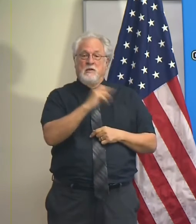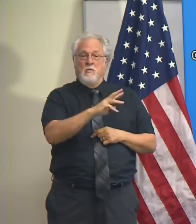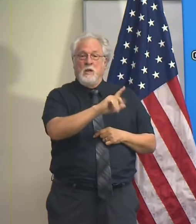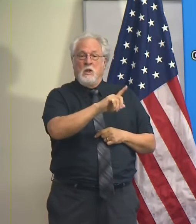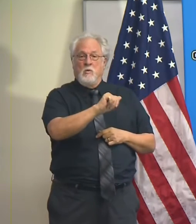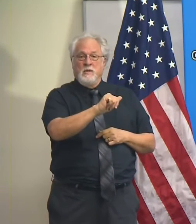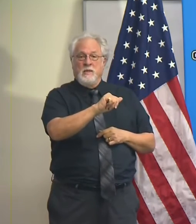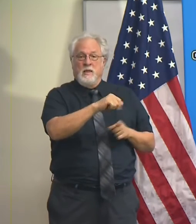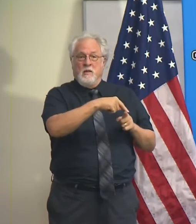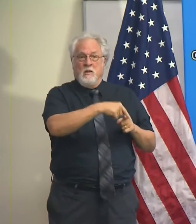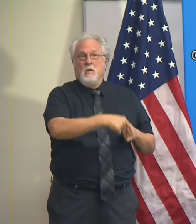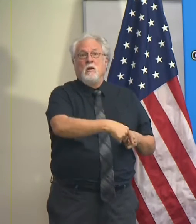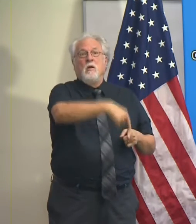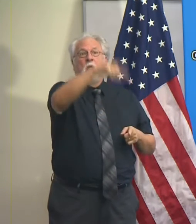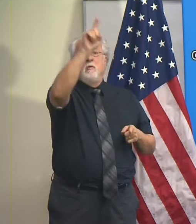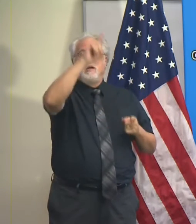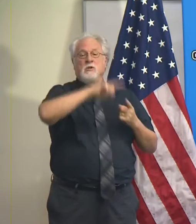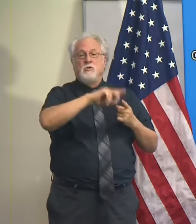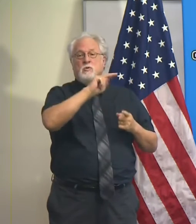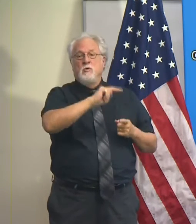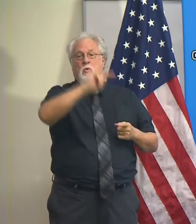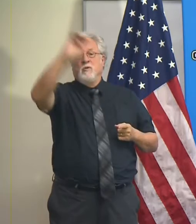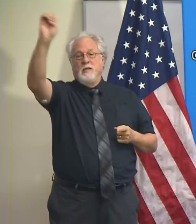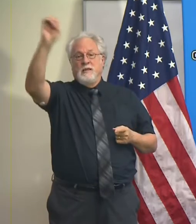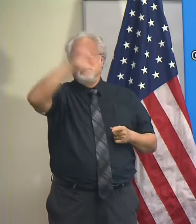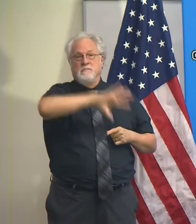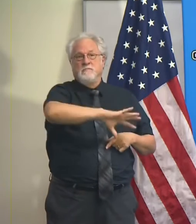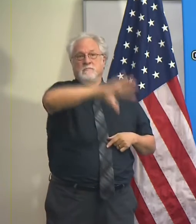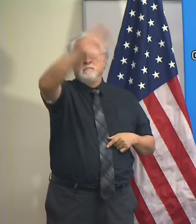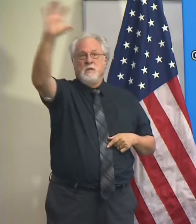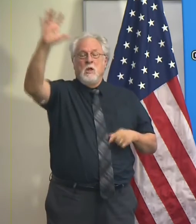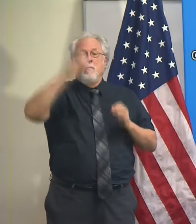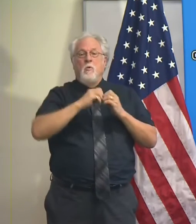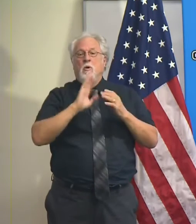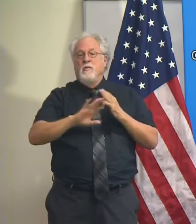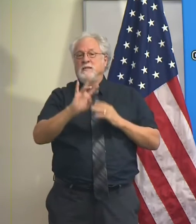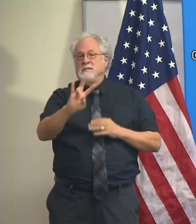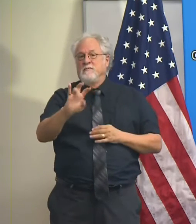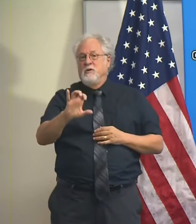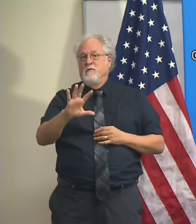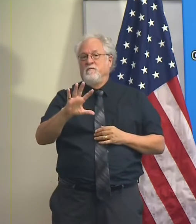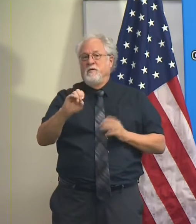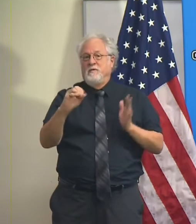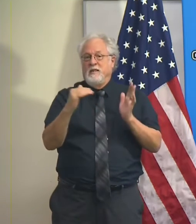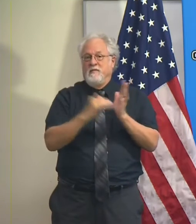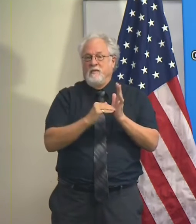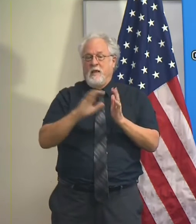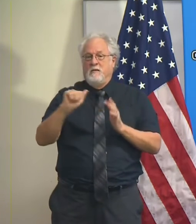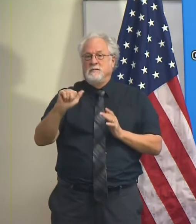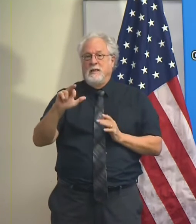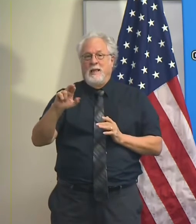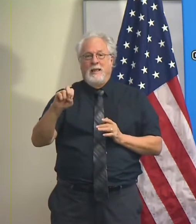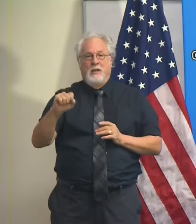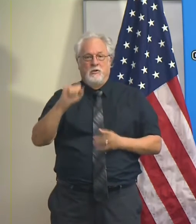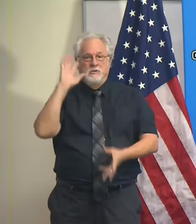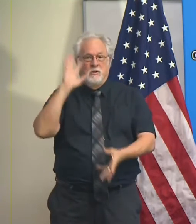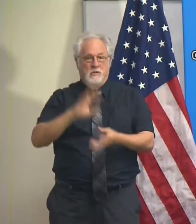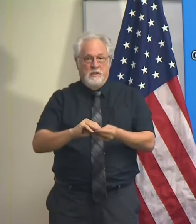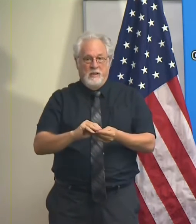Louisiana all the way up to the northeastern parts of the state. More than 750,000 acres in total.